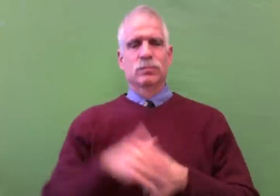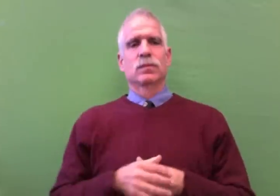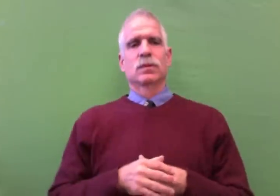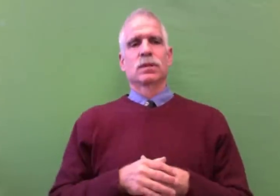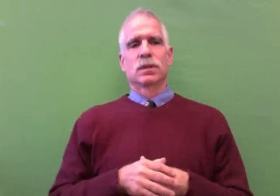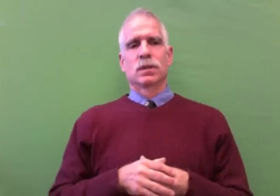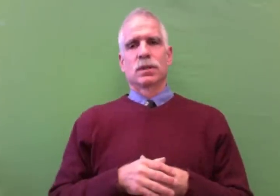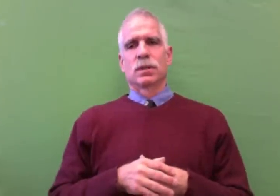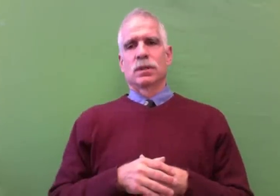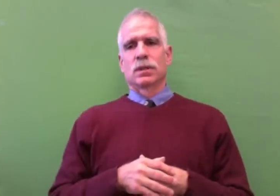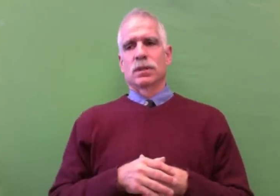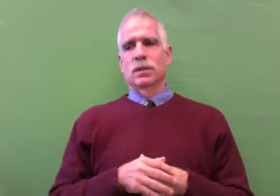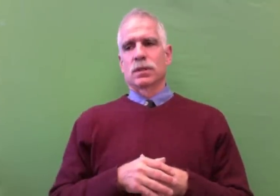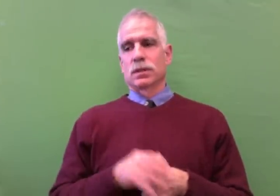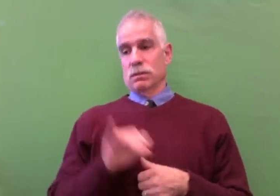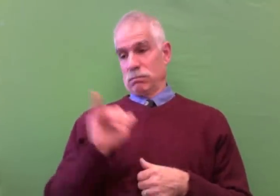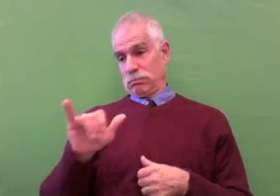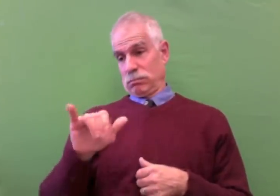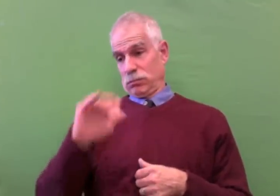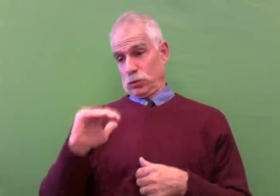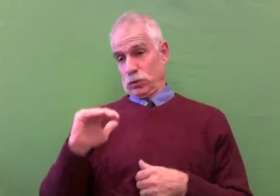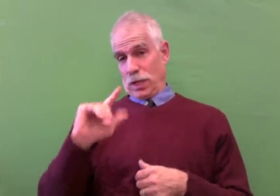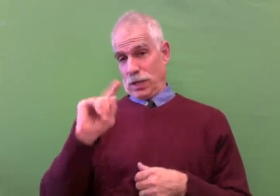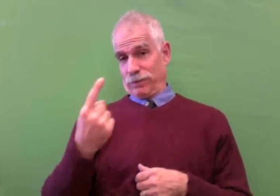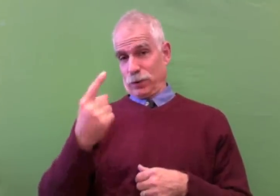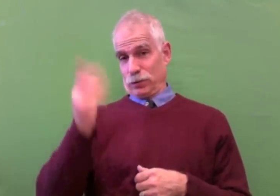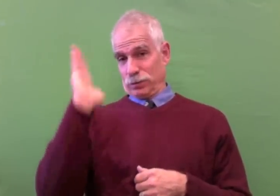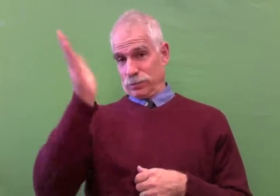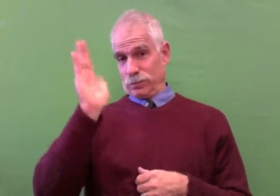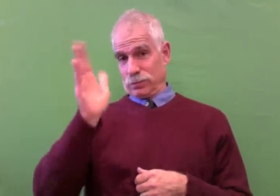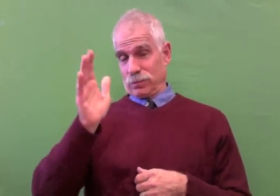We plan to use the brochure in the days and weeks to come.